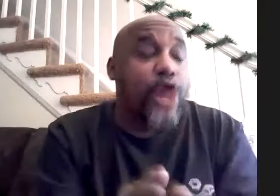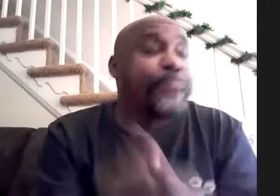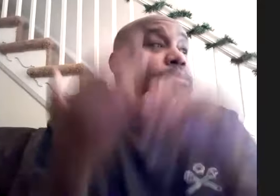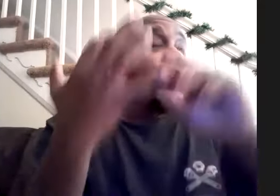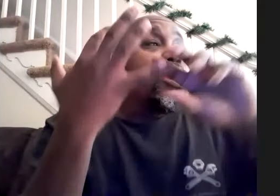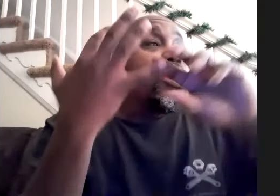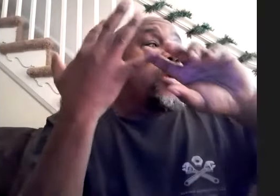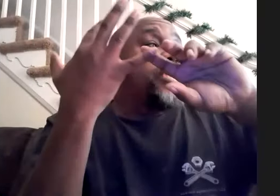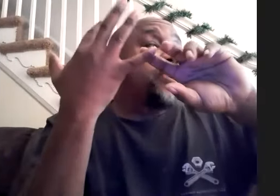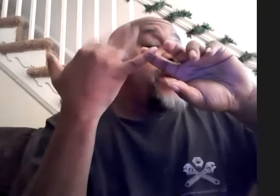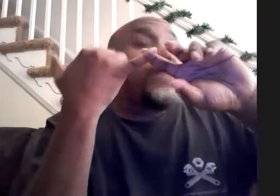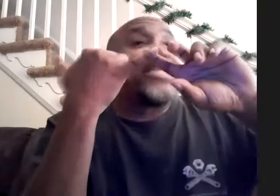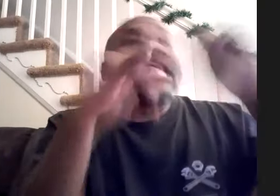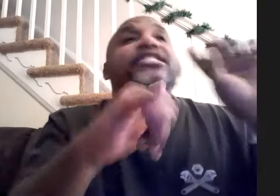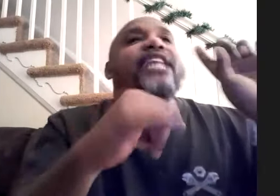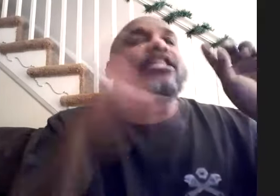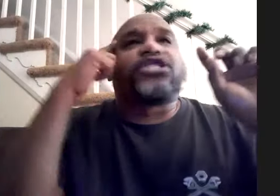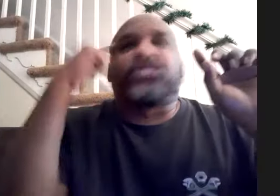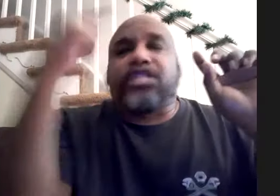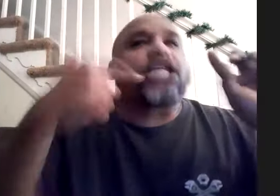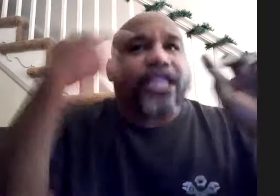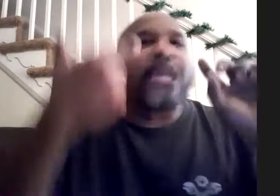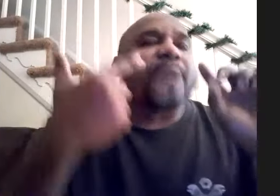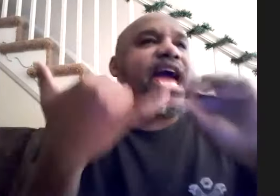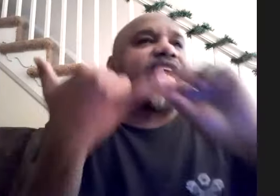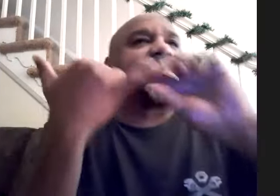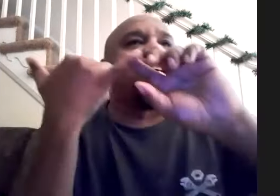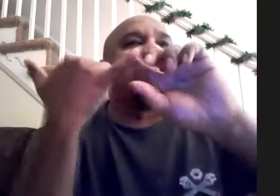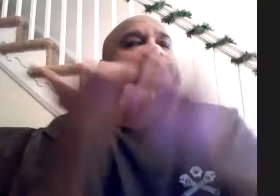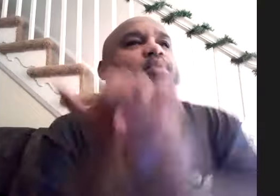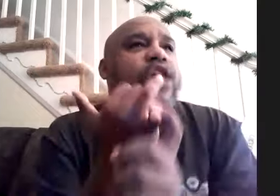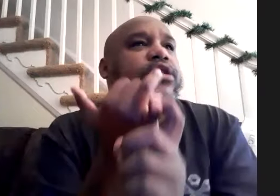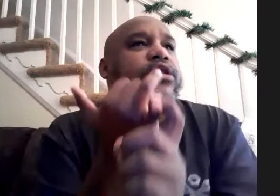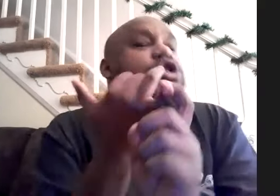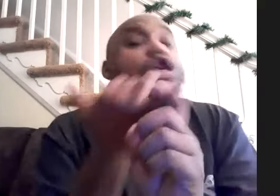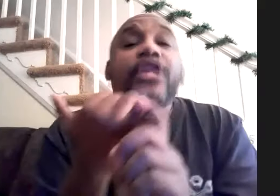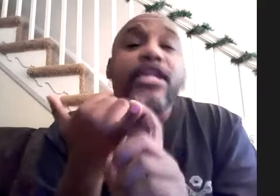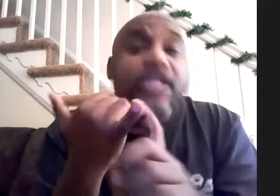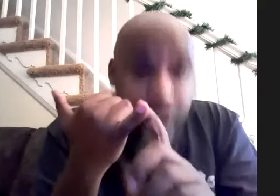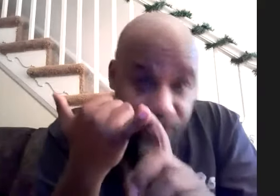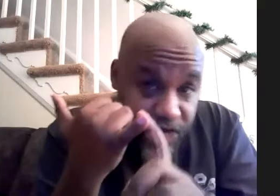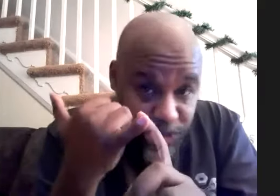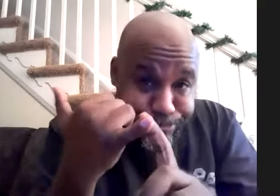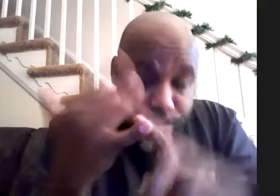he said he didn't say this it just it clicked in my head i said number one know the idiom and music that you're playing